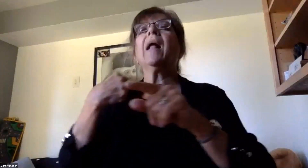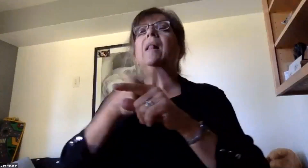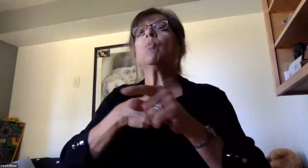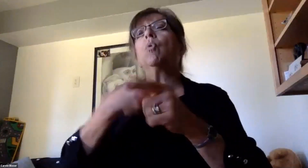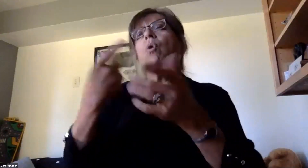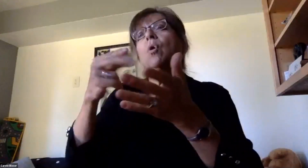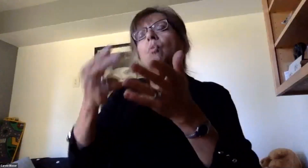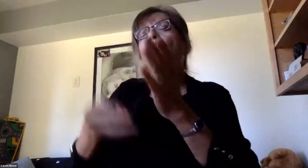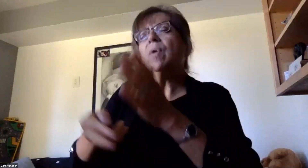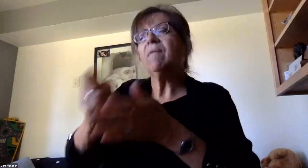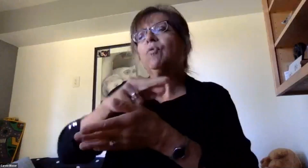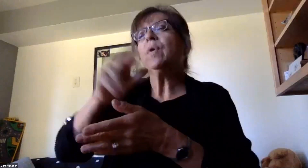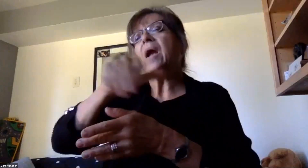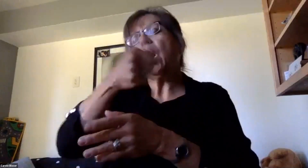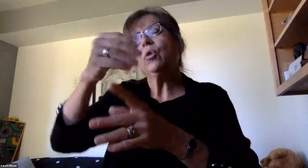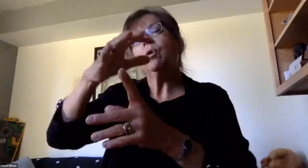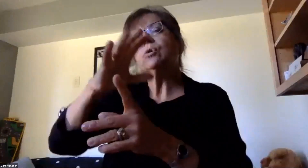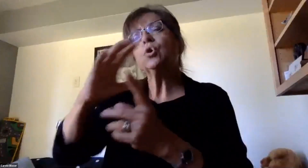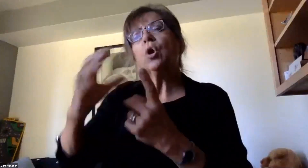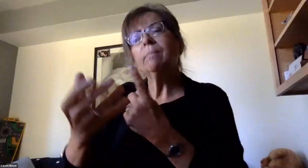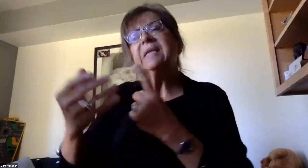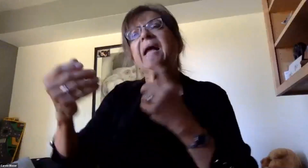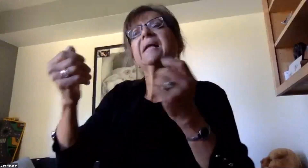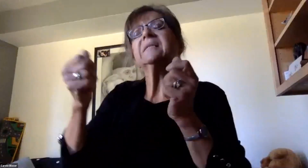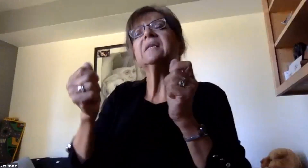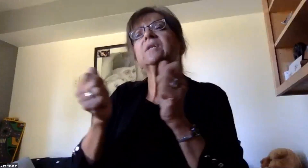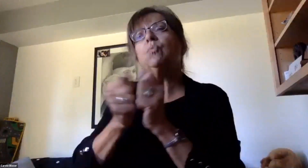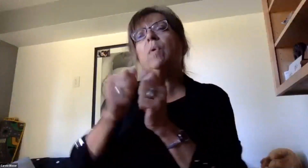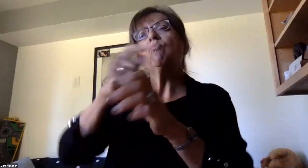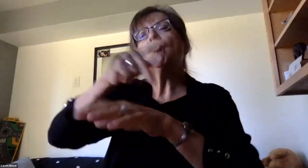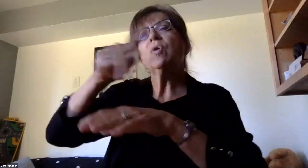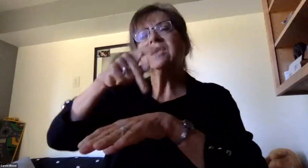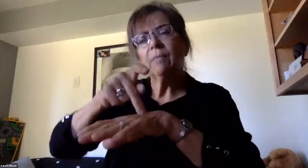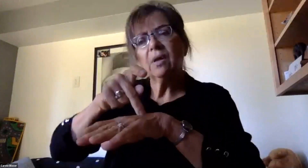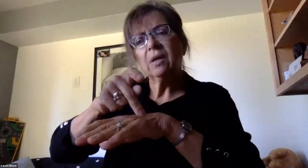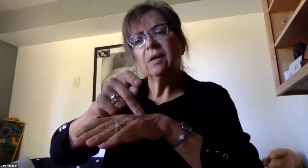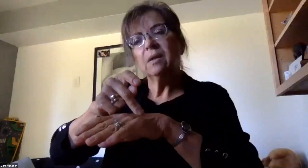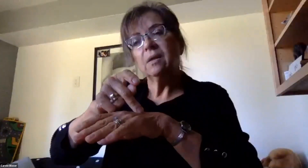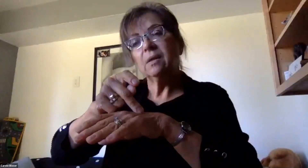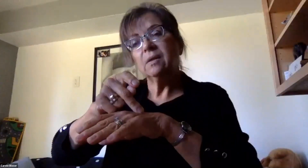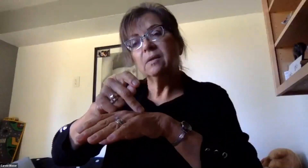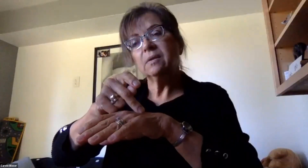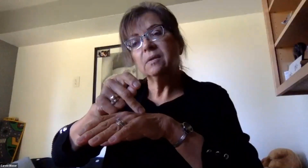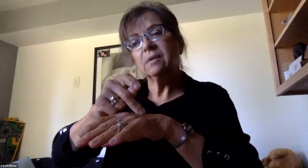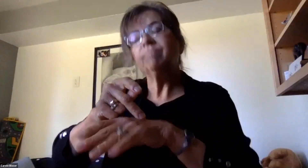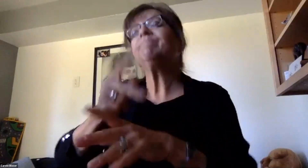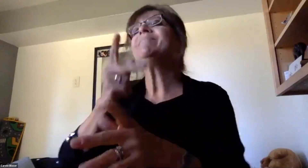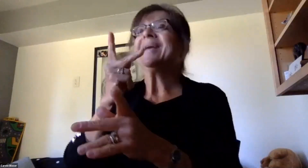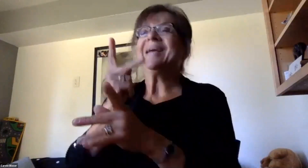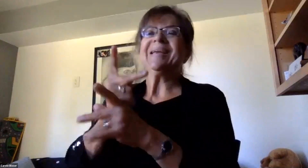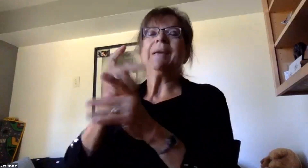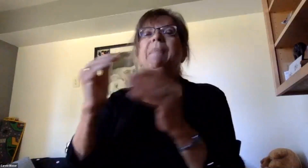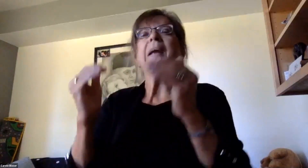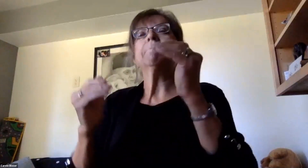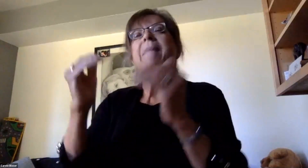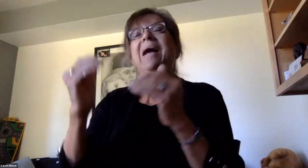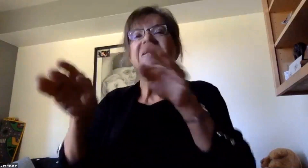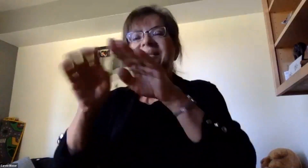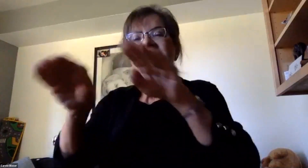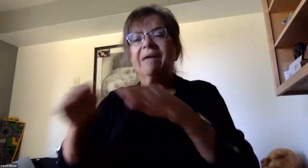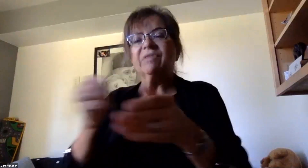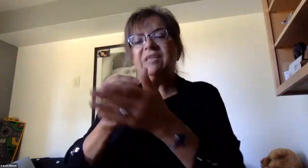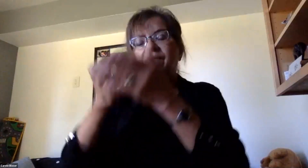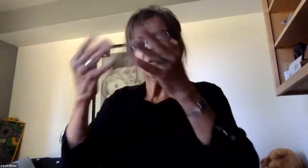with grouping placements with our principals, our decisions are influenced by maintaining a balanced level of students in our classrooms,